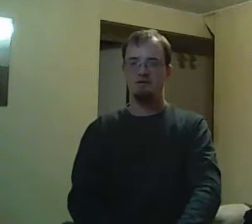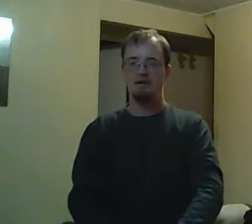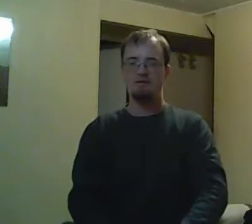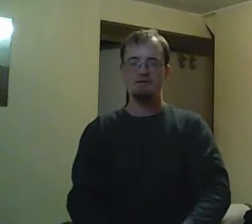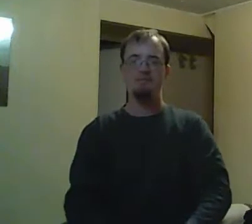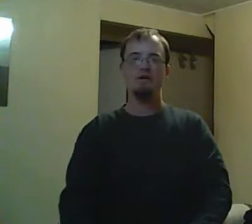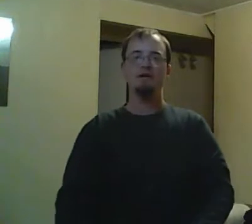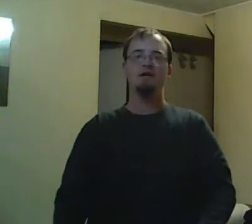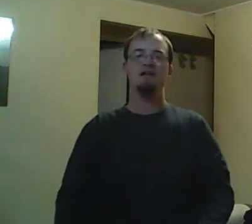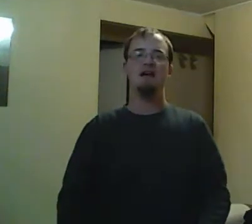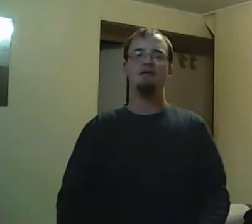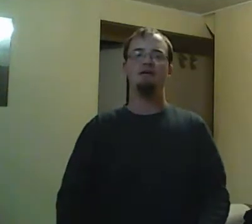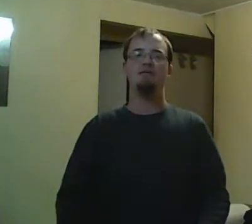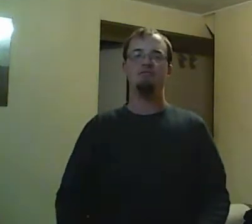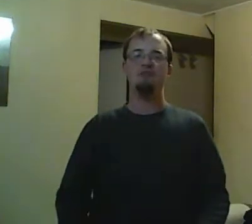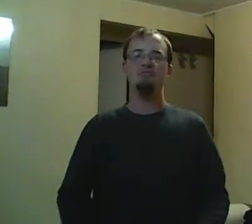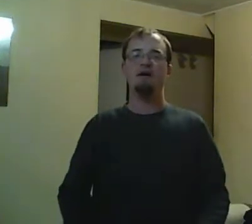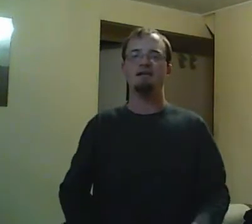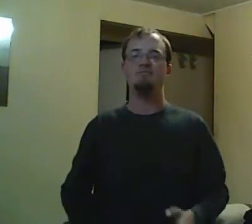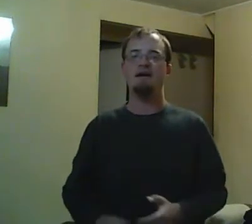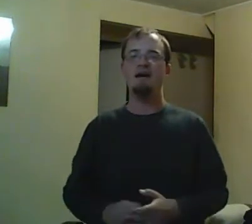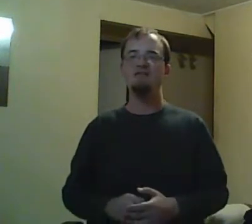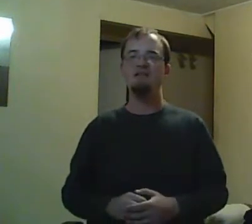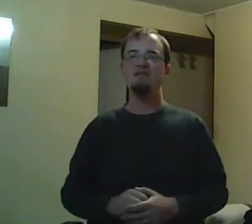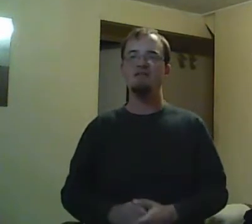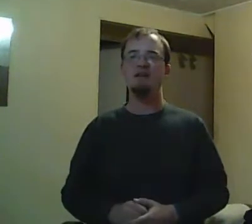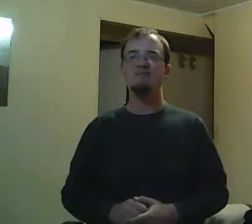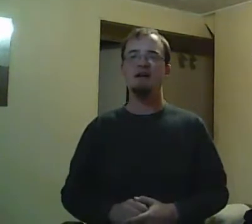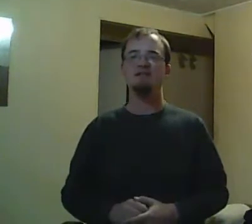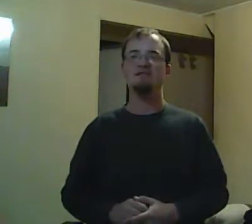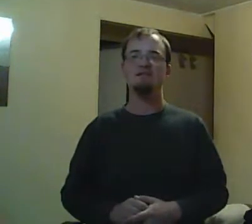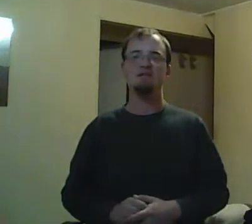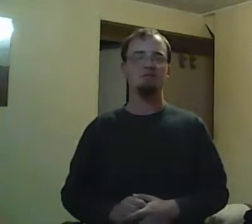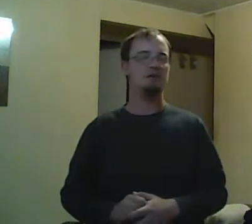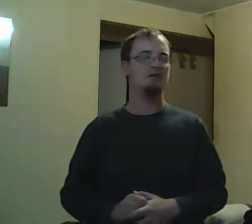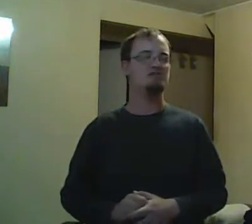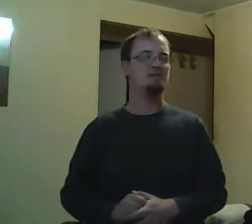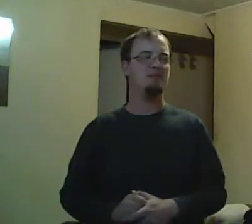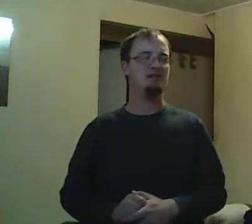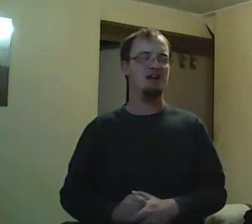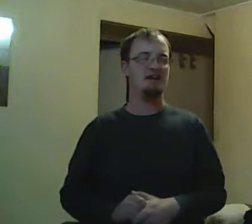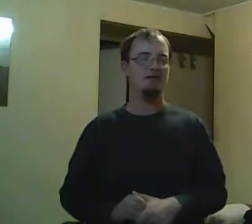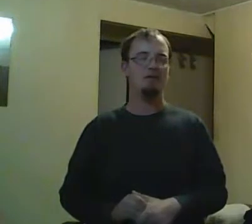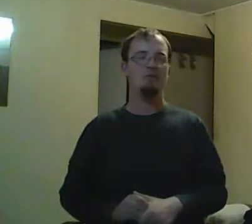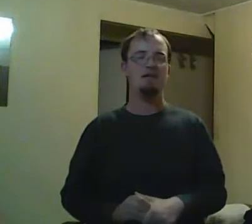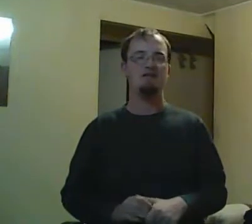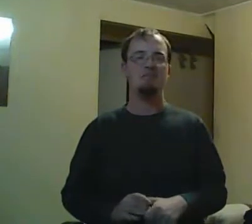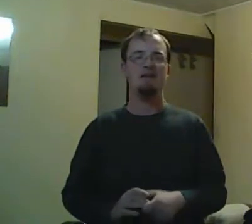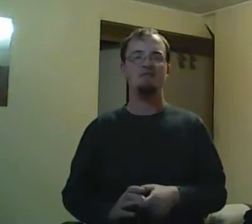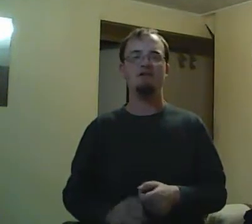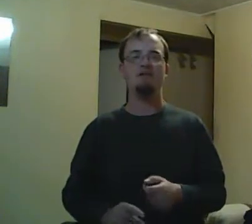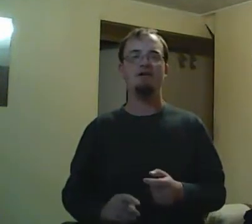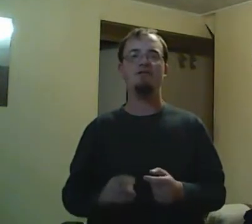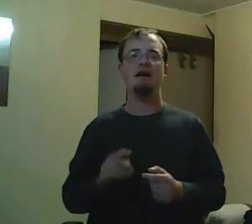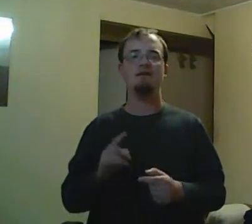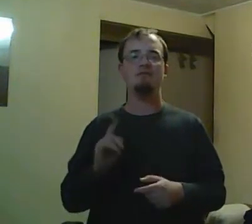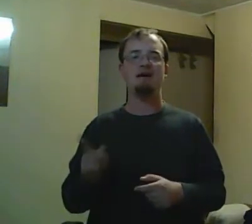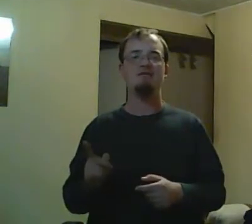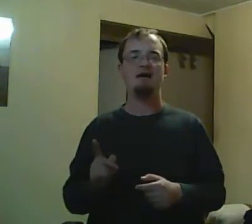more pissed at Radich for not listening to their complaints than, you know, beating up on Rick. But some